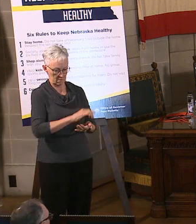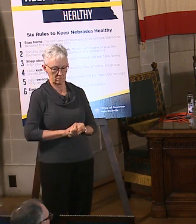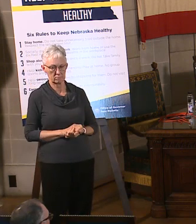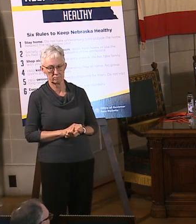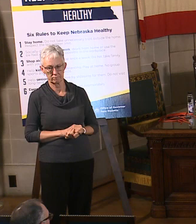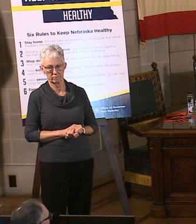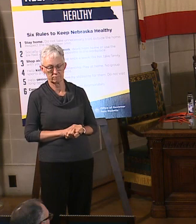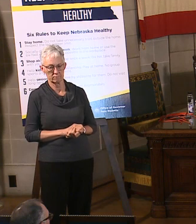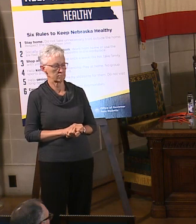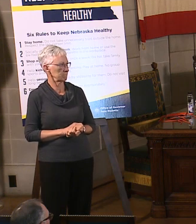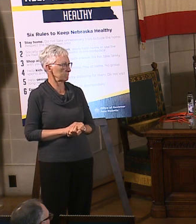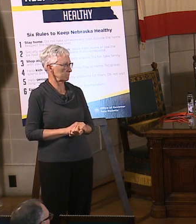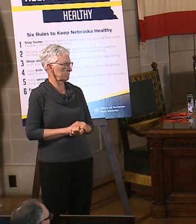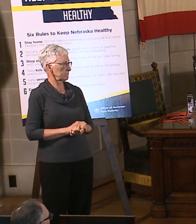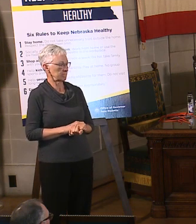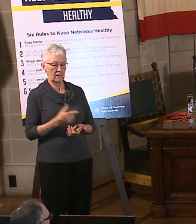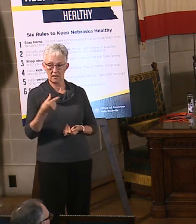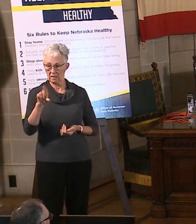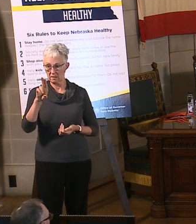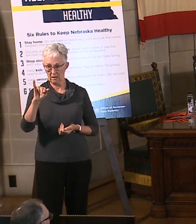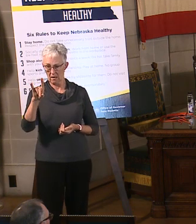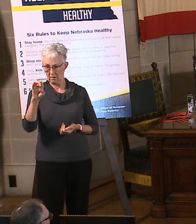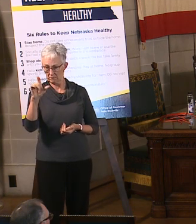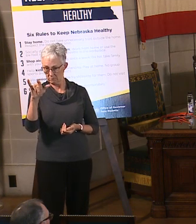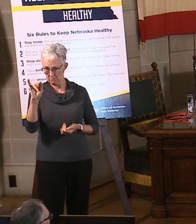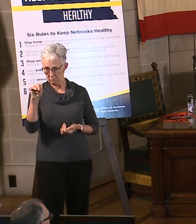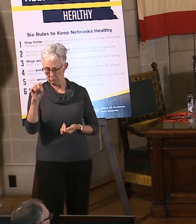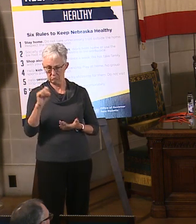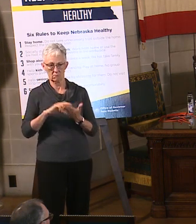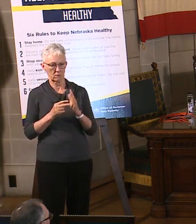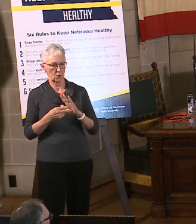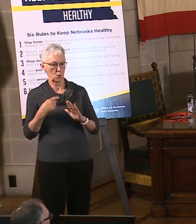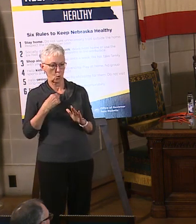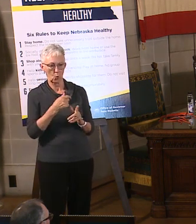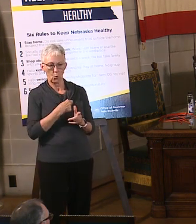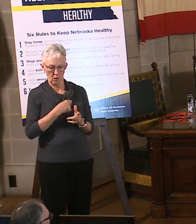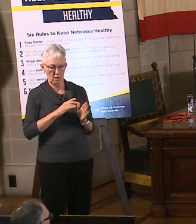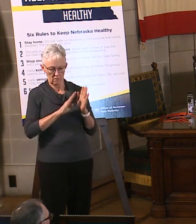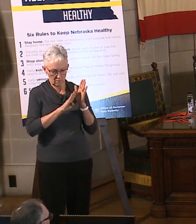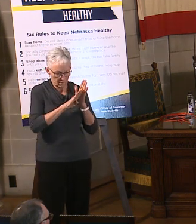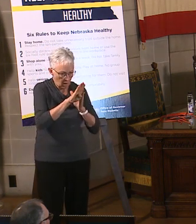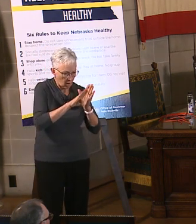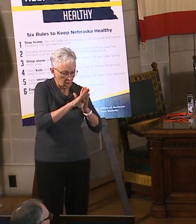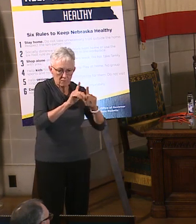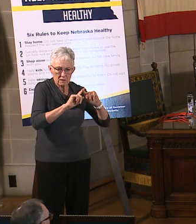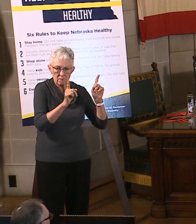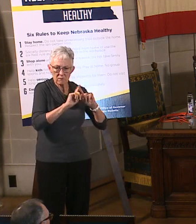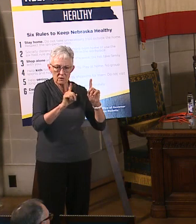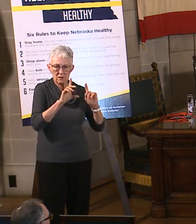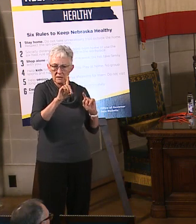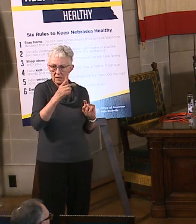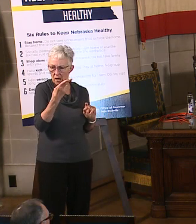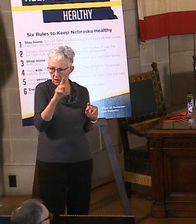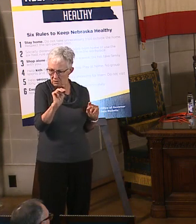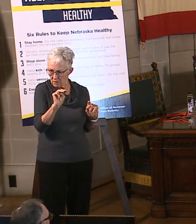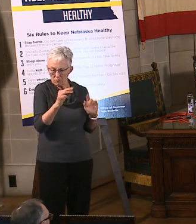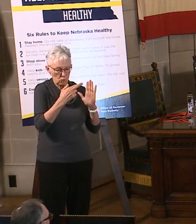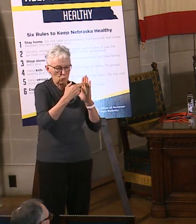in these restrictions. We put out guidelines for how businesses are supposed to operate. So that's part of our continuing advice to folks, either